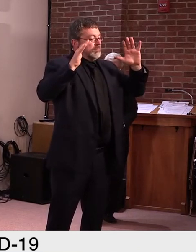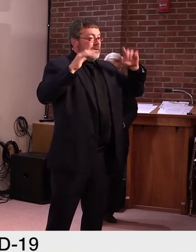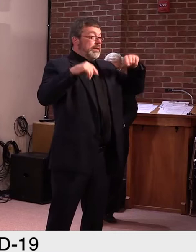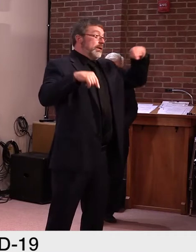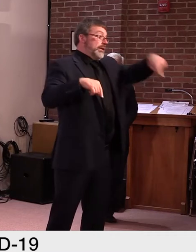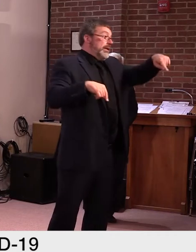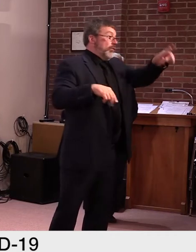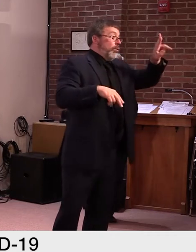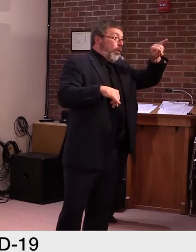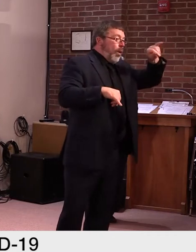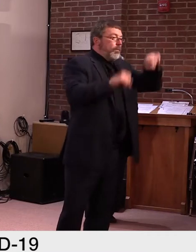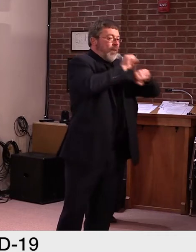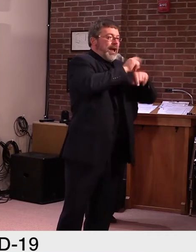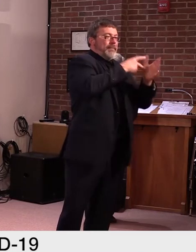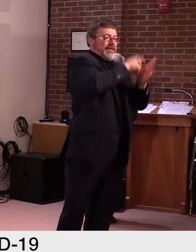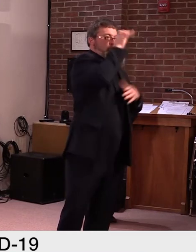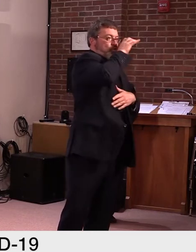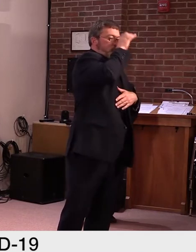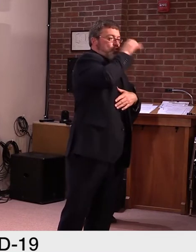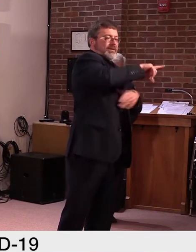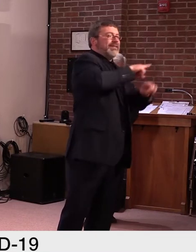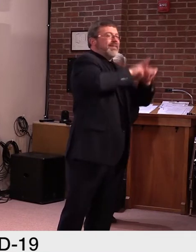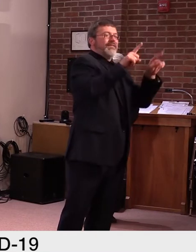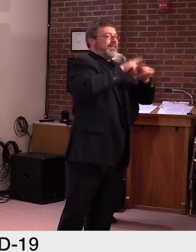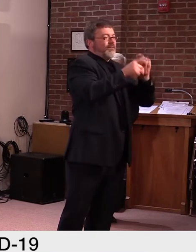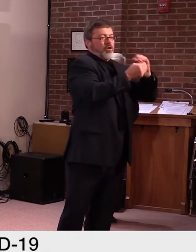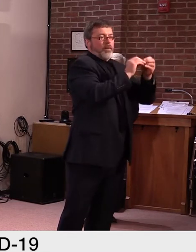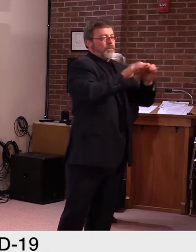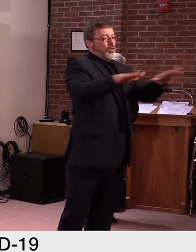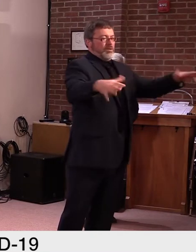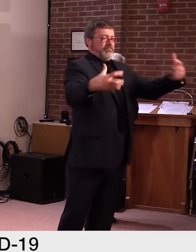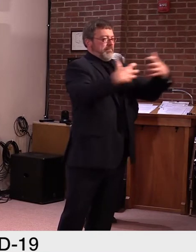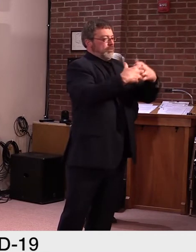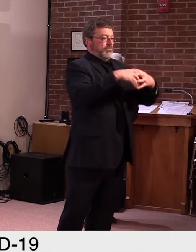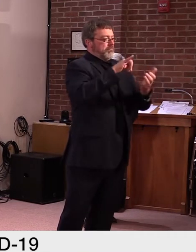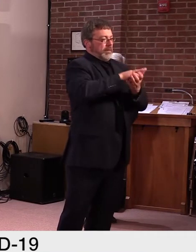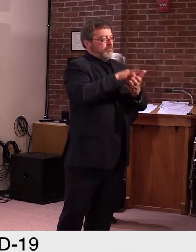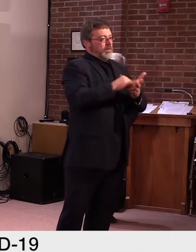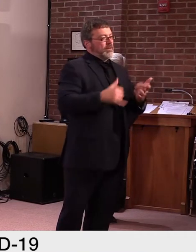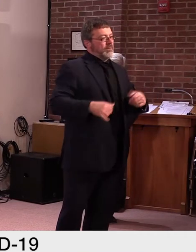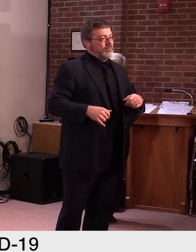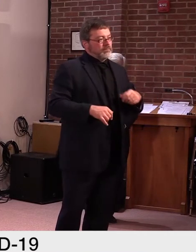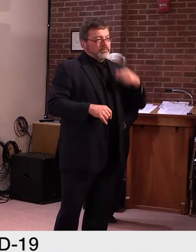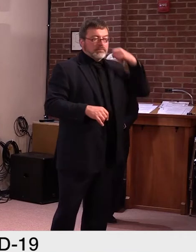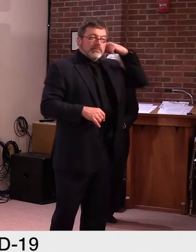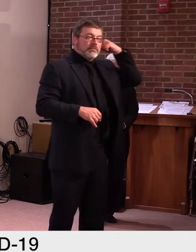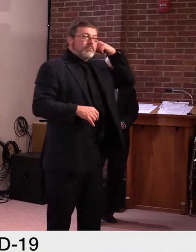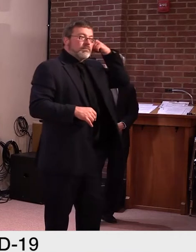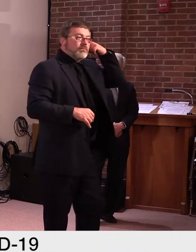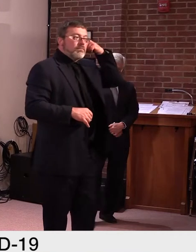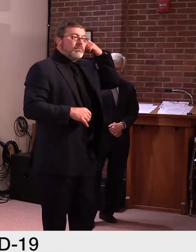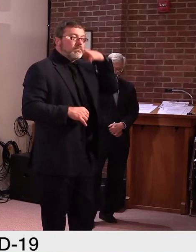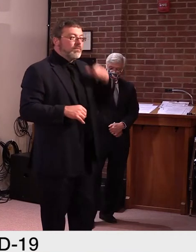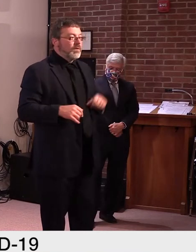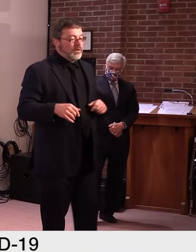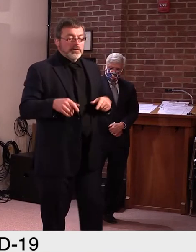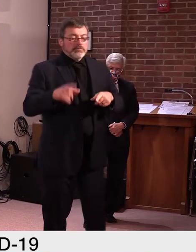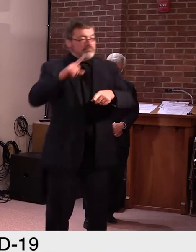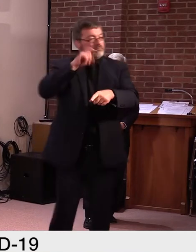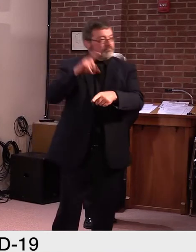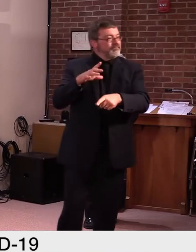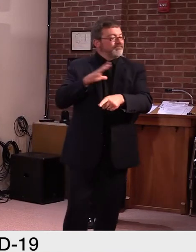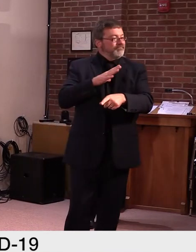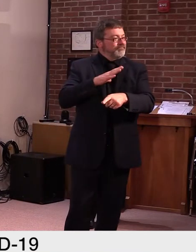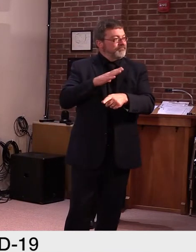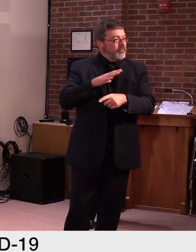And, uh, sort of following from that, why would there be such a dramatic, uh, change from July to August